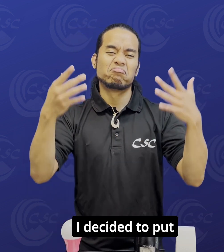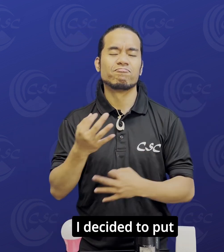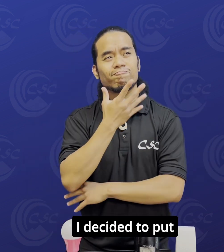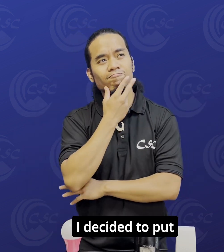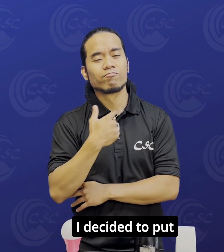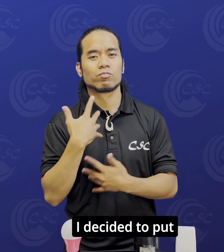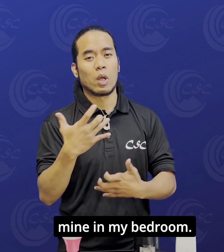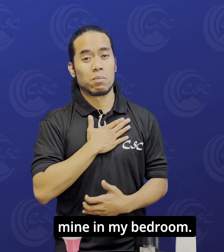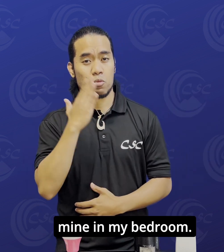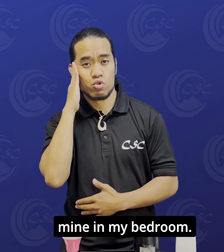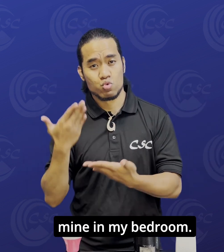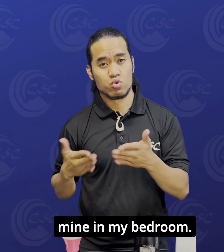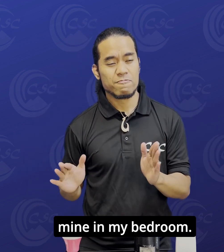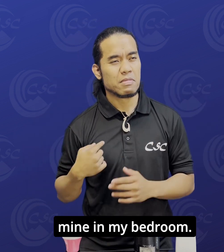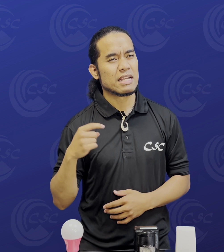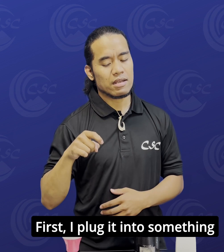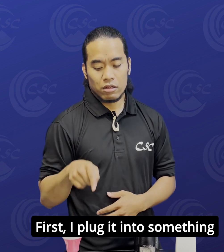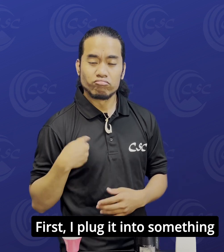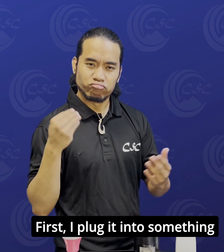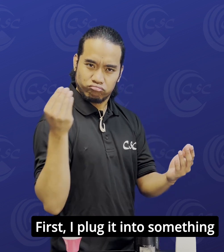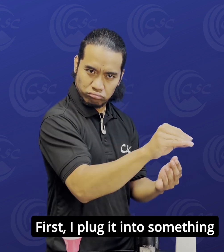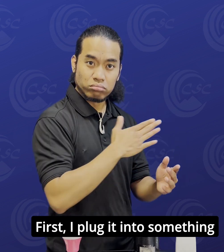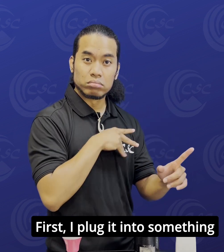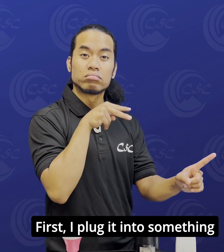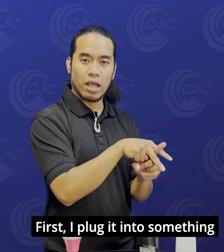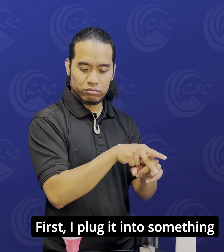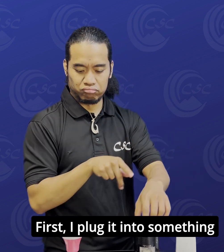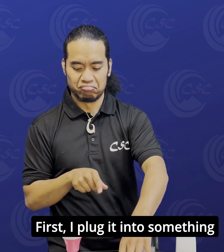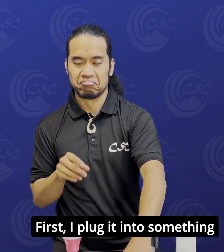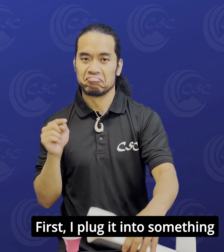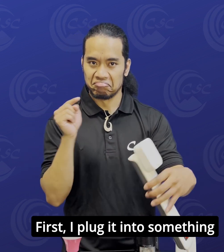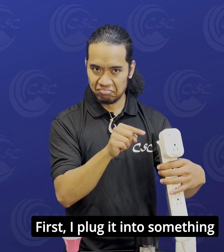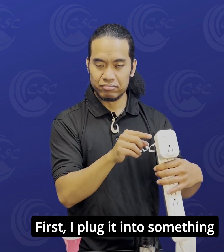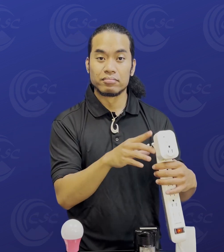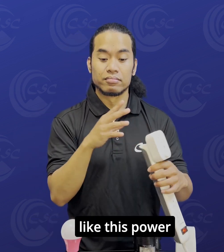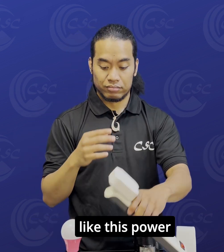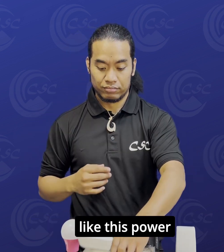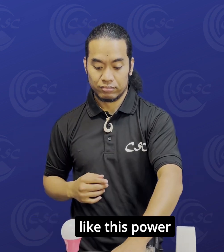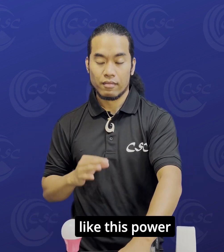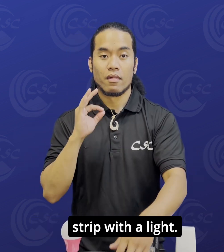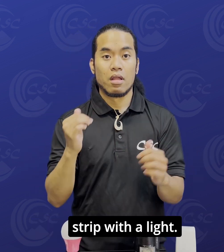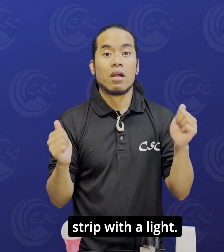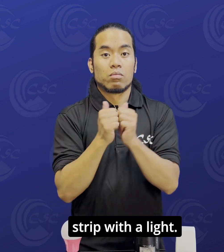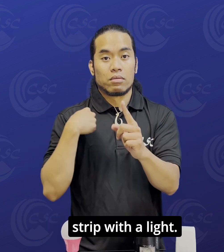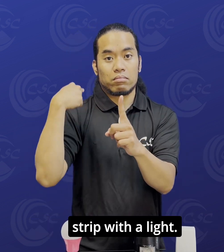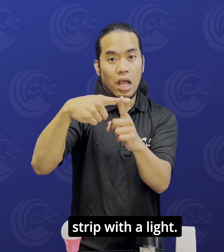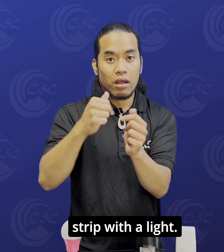decided to put mine in my bedroom. First I plug it into something like this power strip with a light.